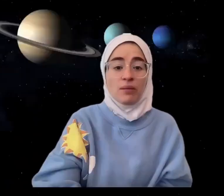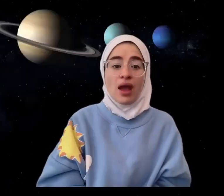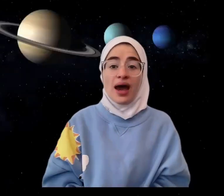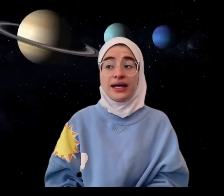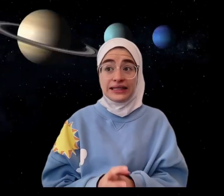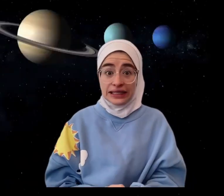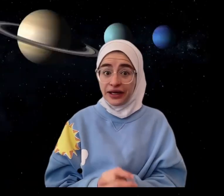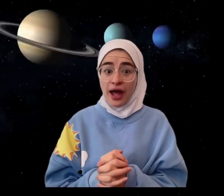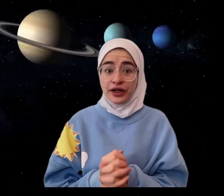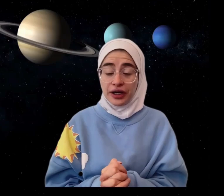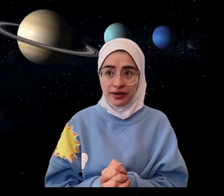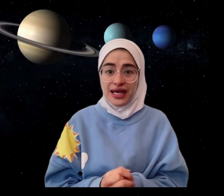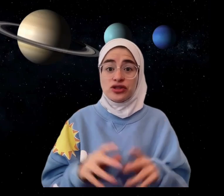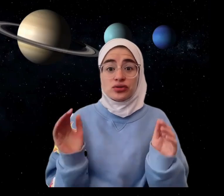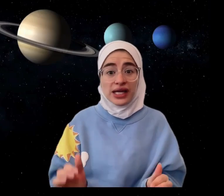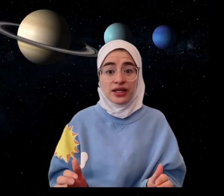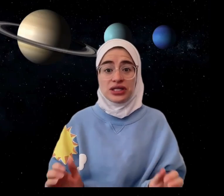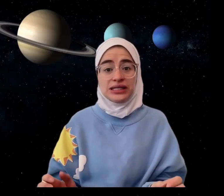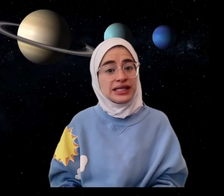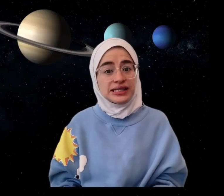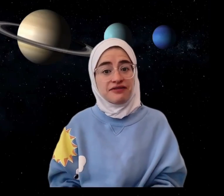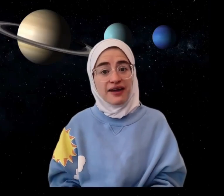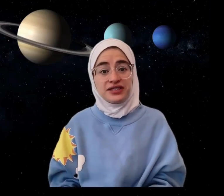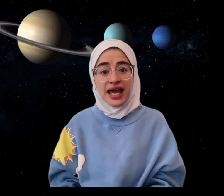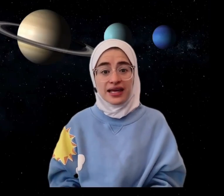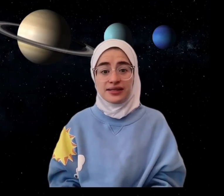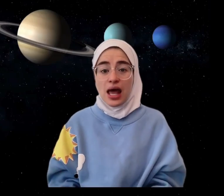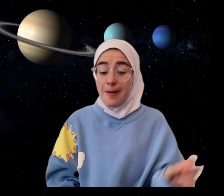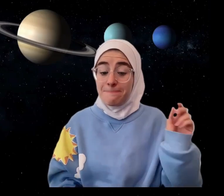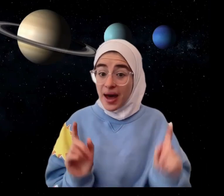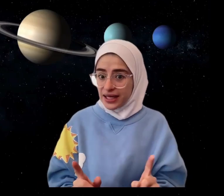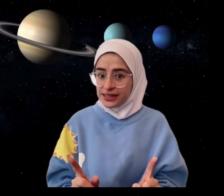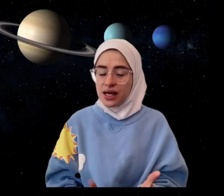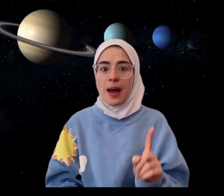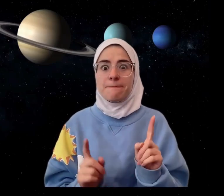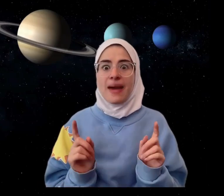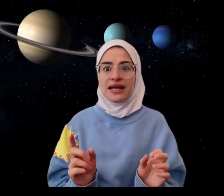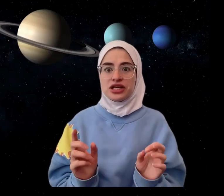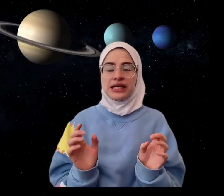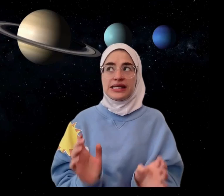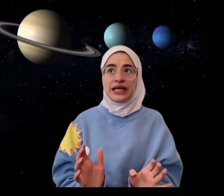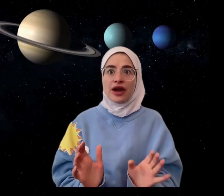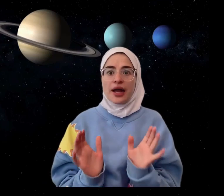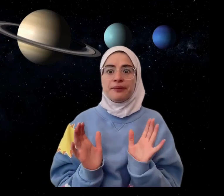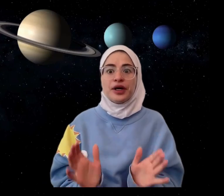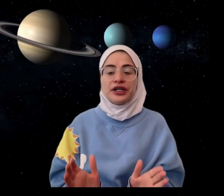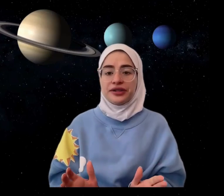A year on Earth is 365 days, but imagine a year on Mercury